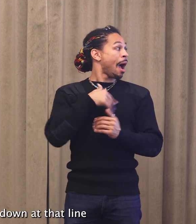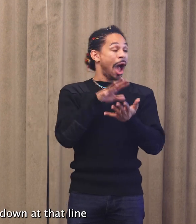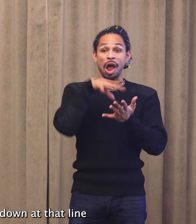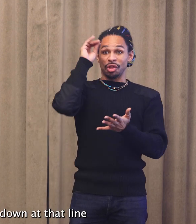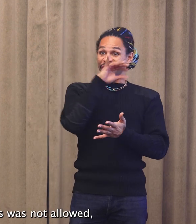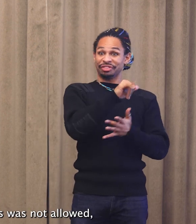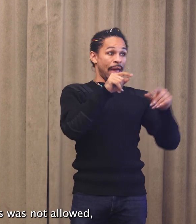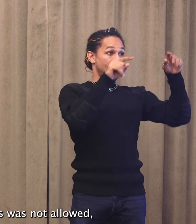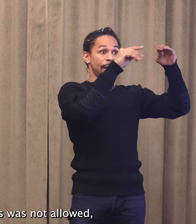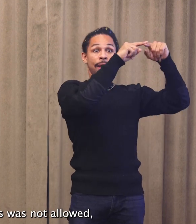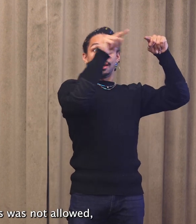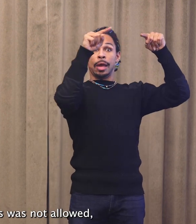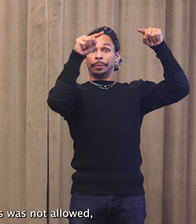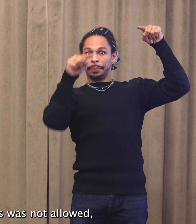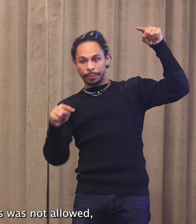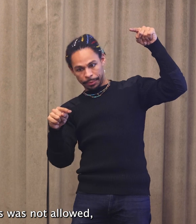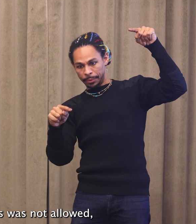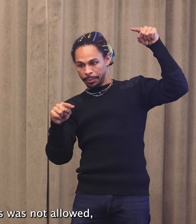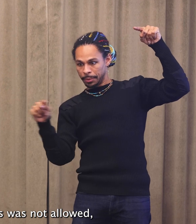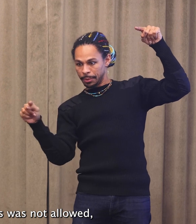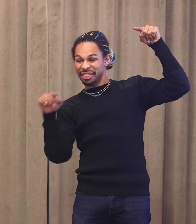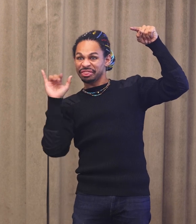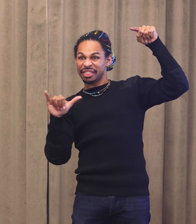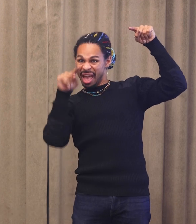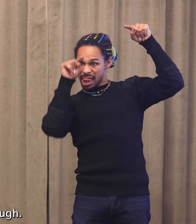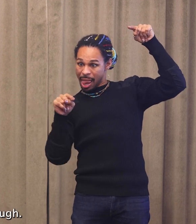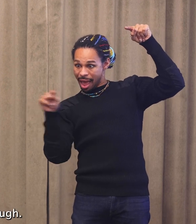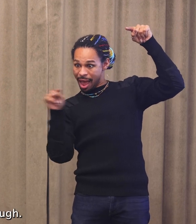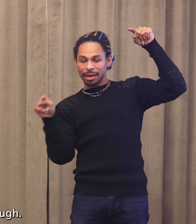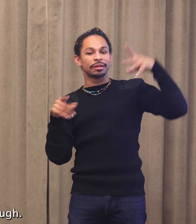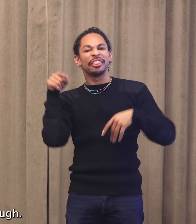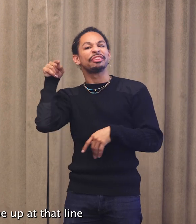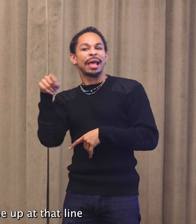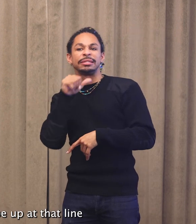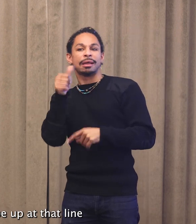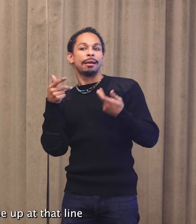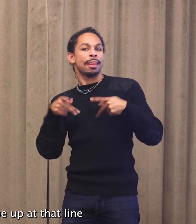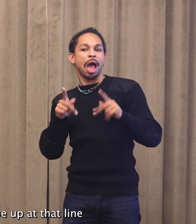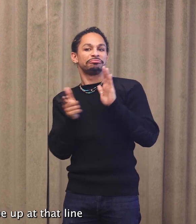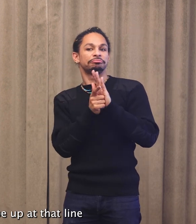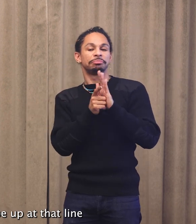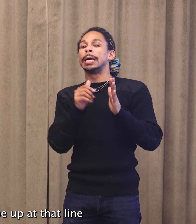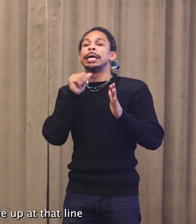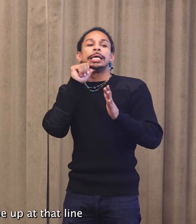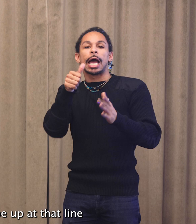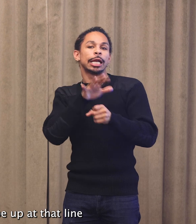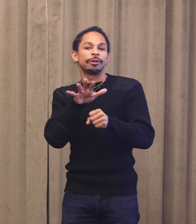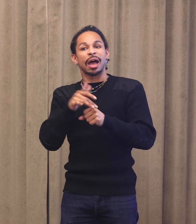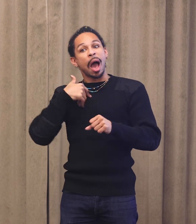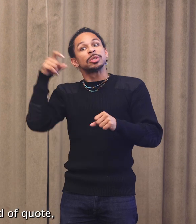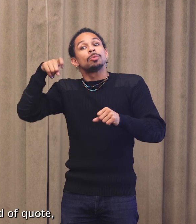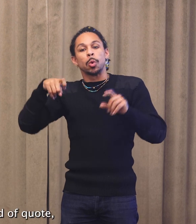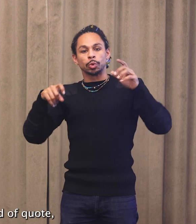that line where my hearing was, was not allowed. Not enough. And that I should be up at that